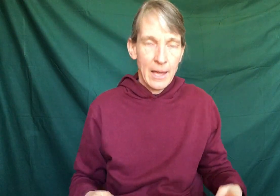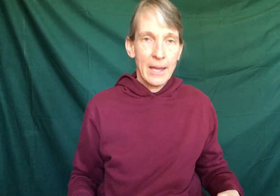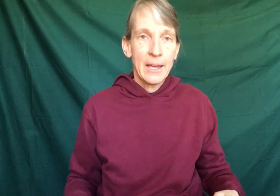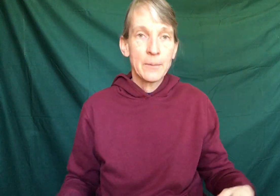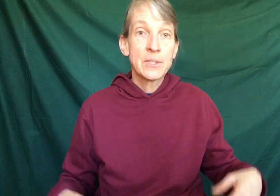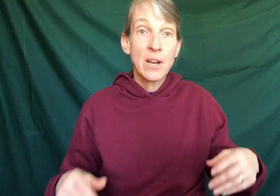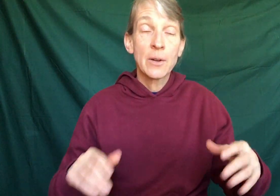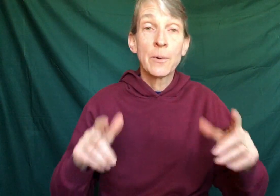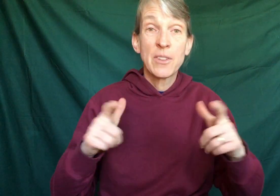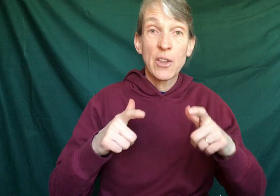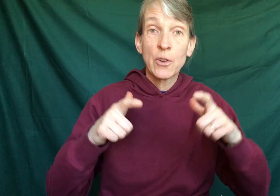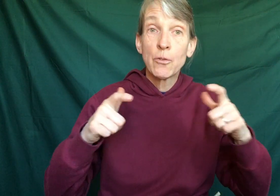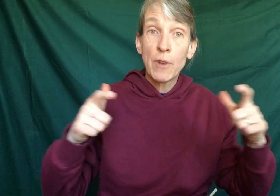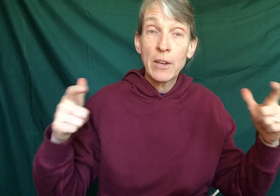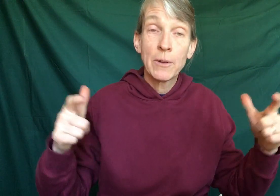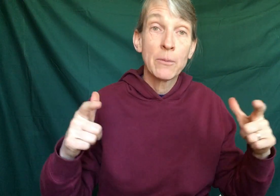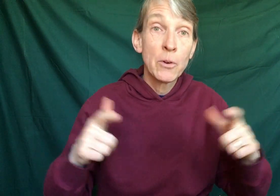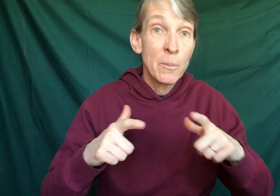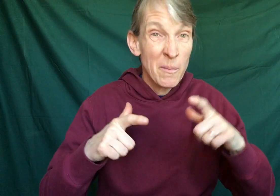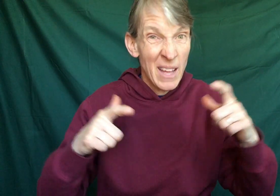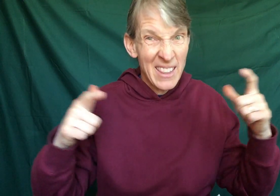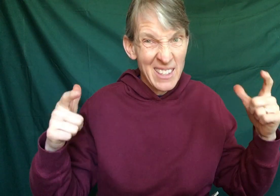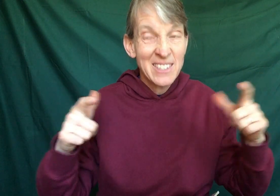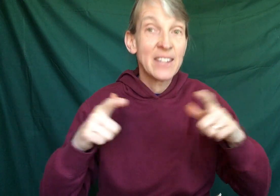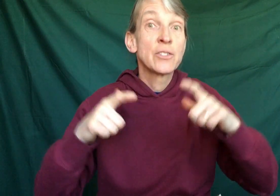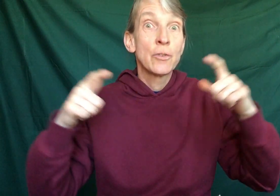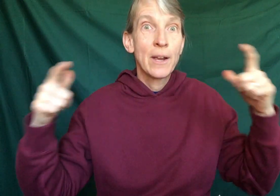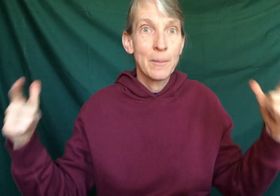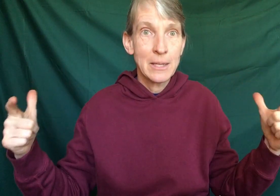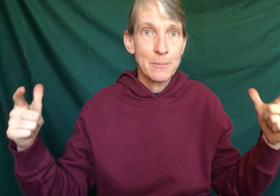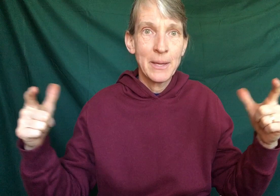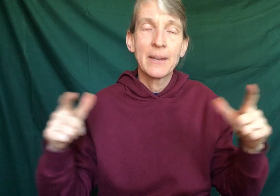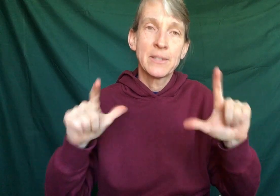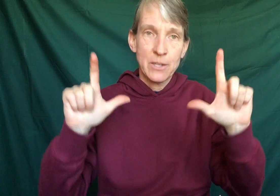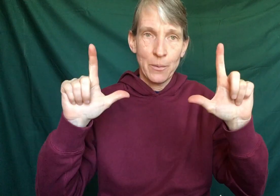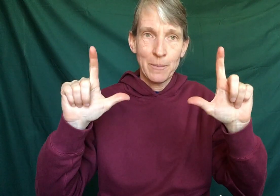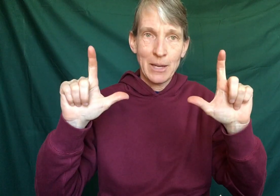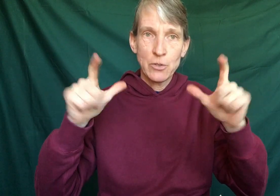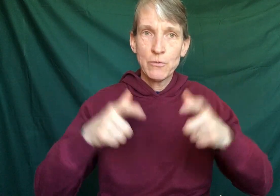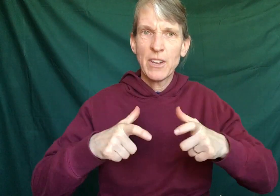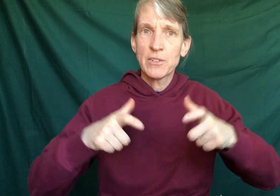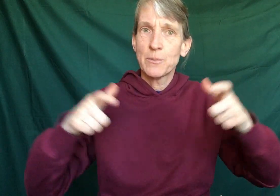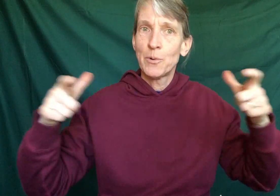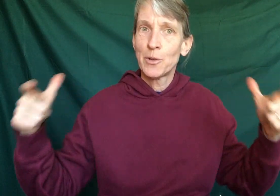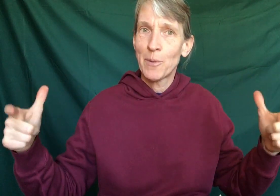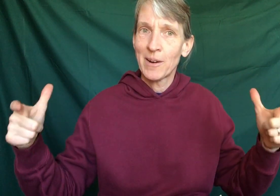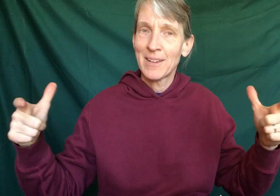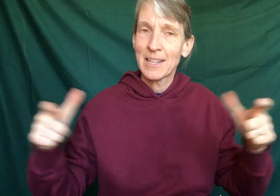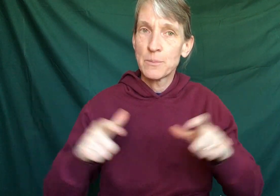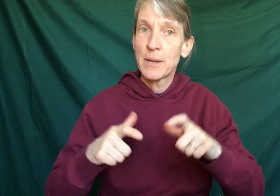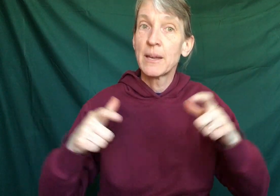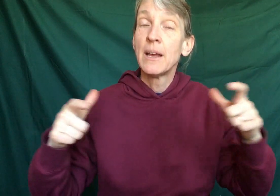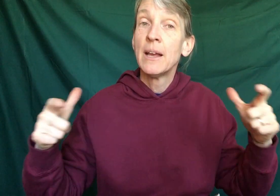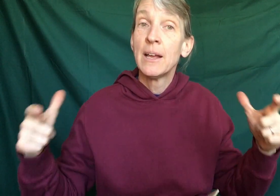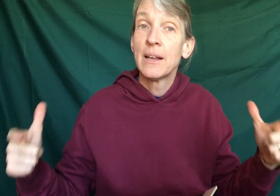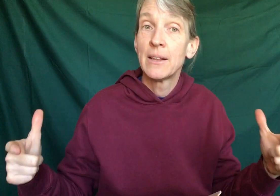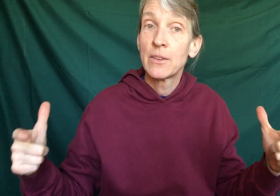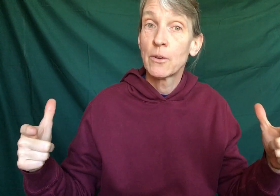And we started with the great green room. In this sentence, great means big, so we make two fingers and pull it apart like it's big. The